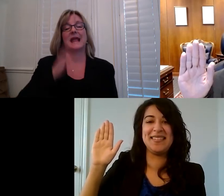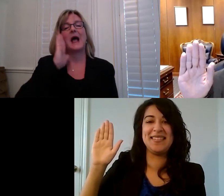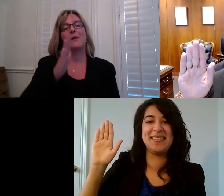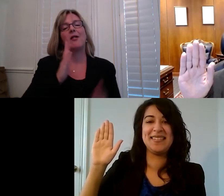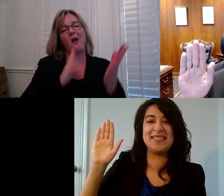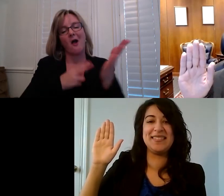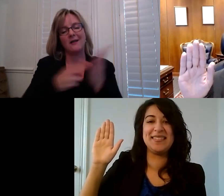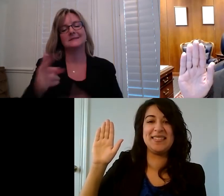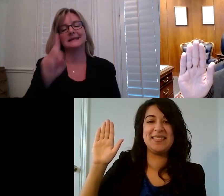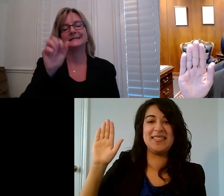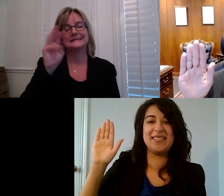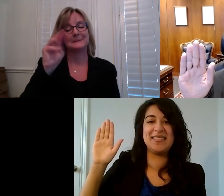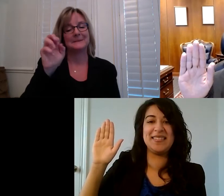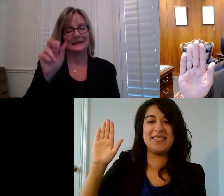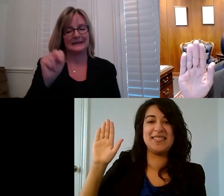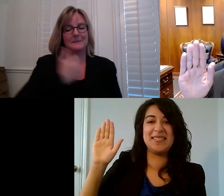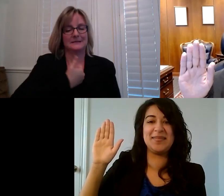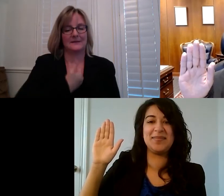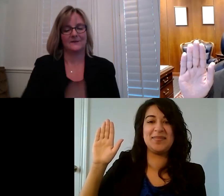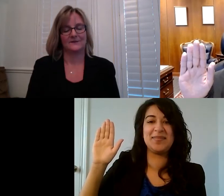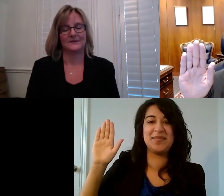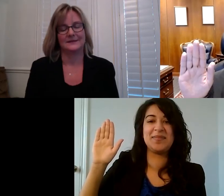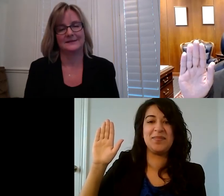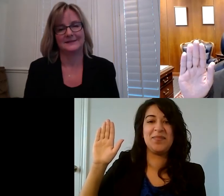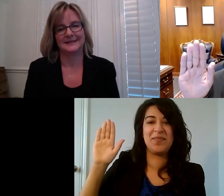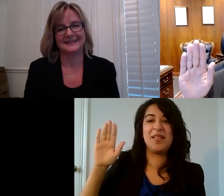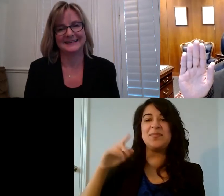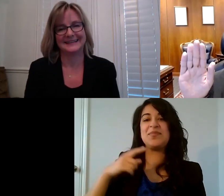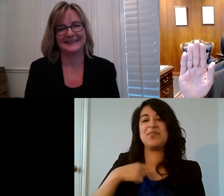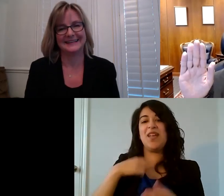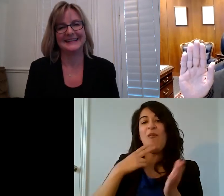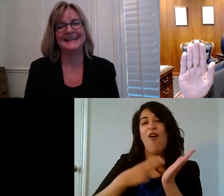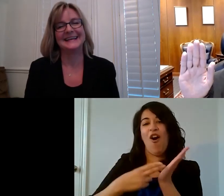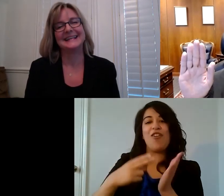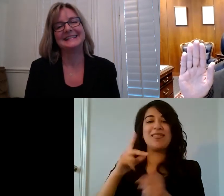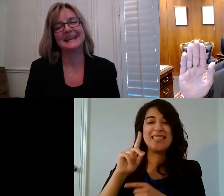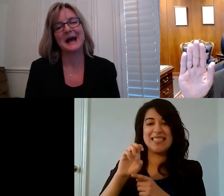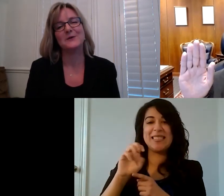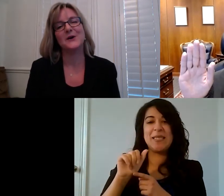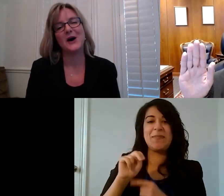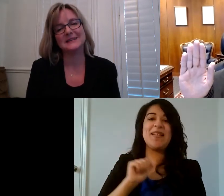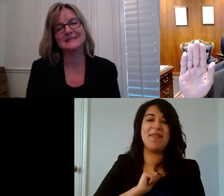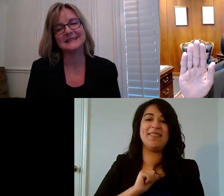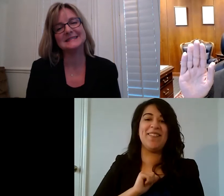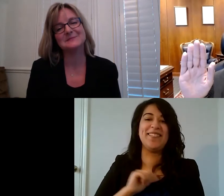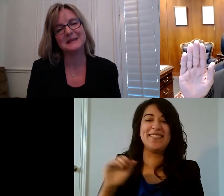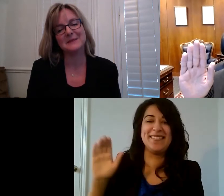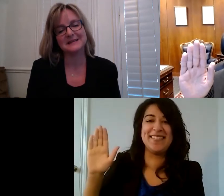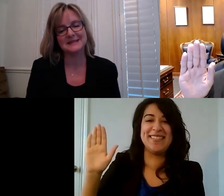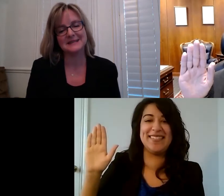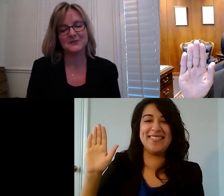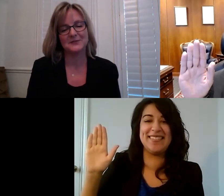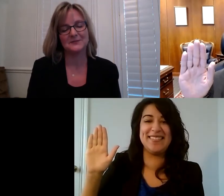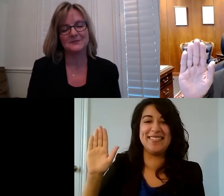I will honestly demean